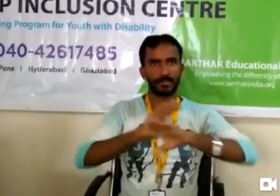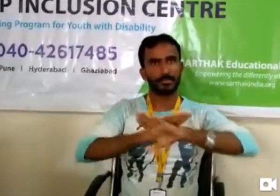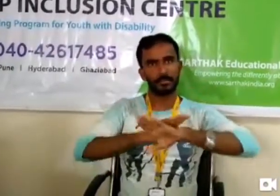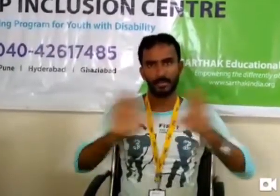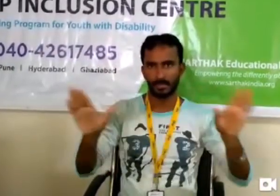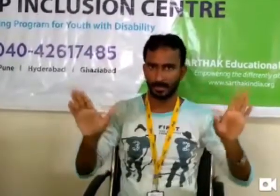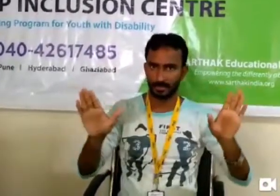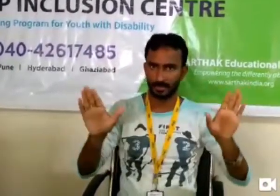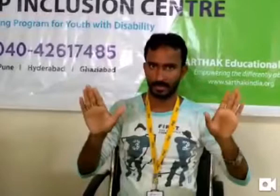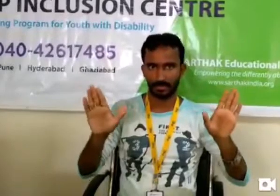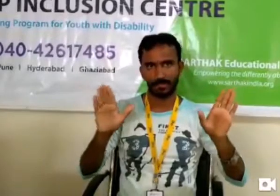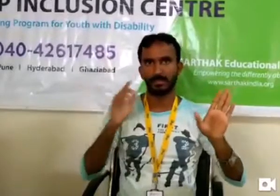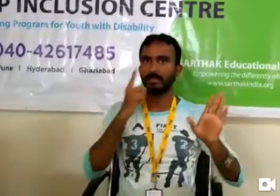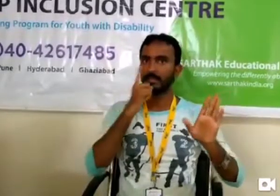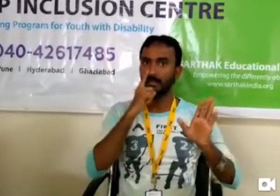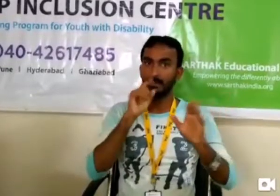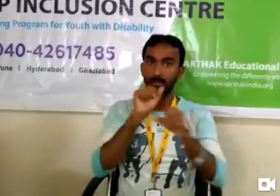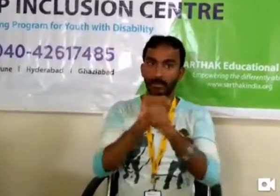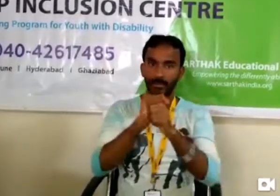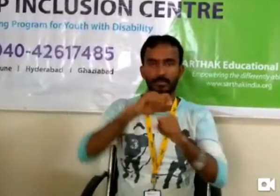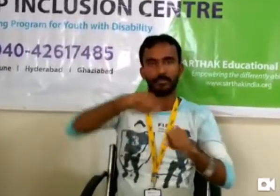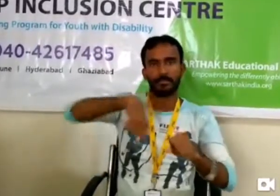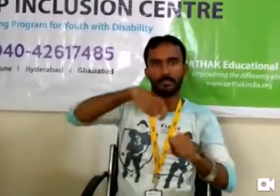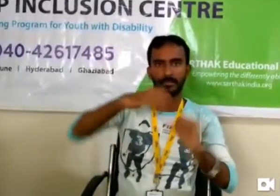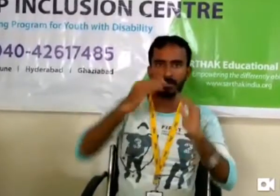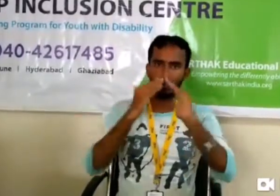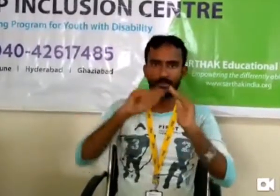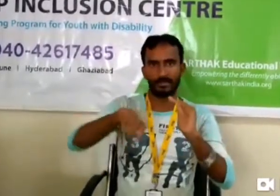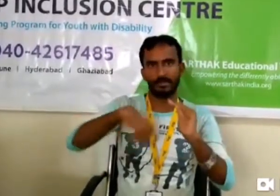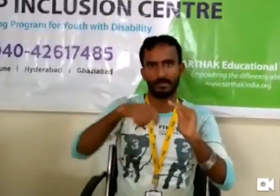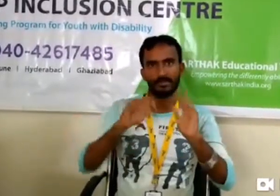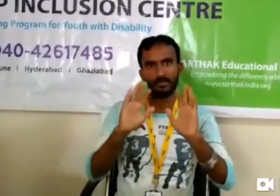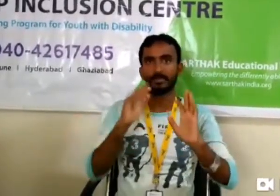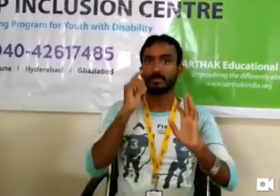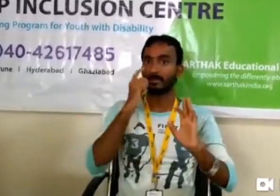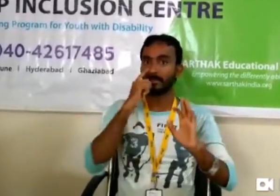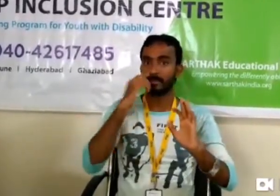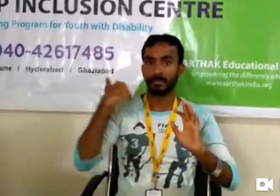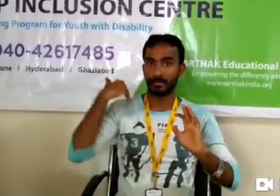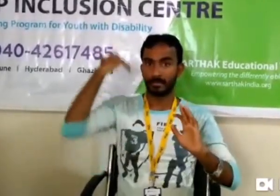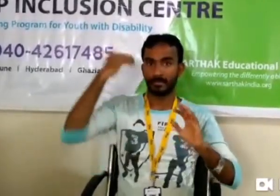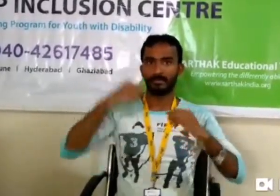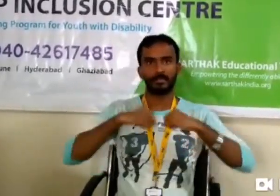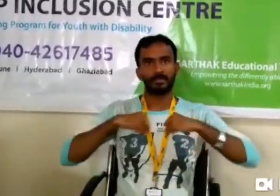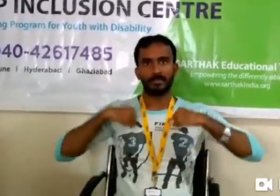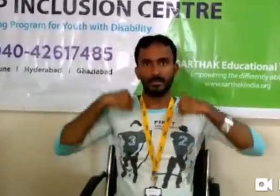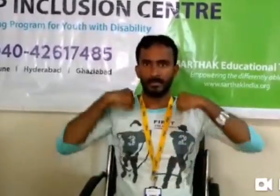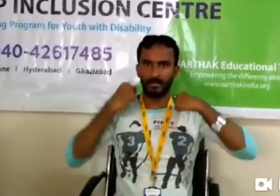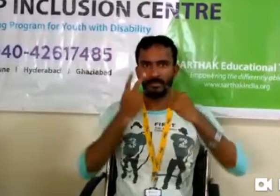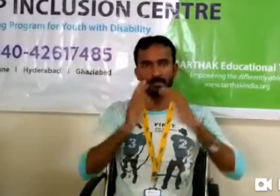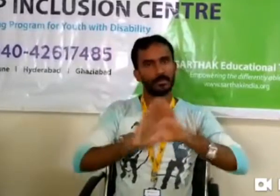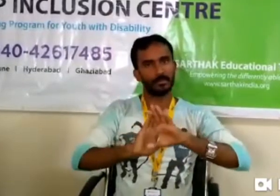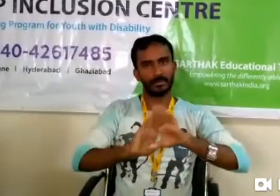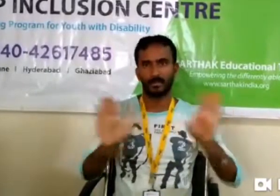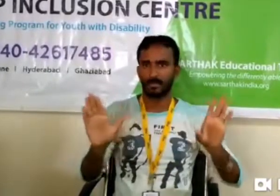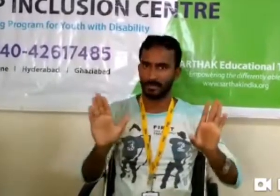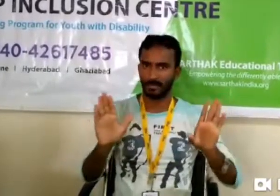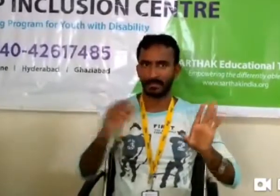My father is a retired employee in RTC. My mother is a homemaker. My elder sister got married.